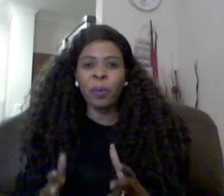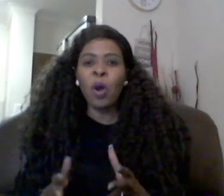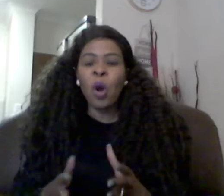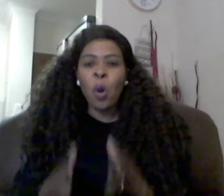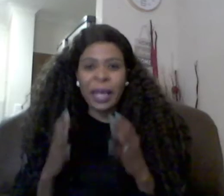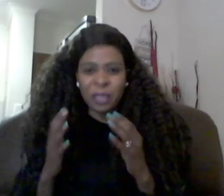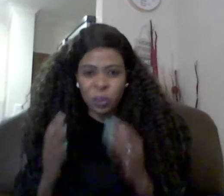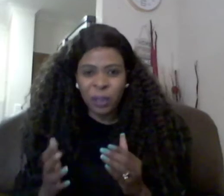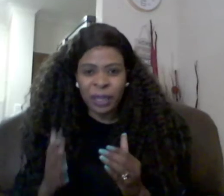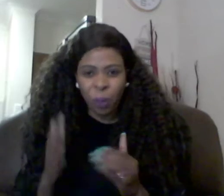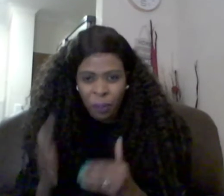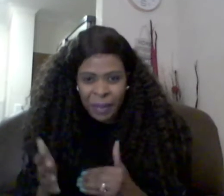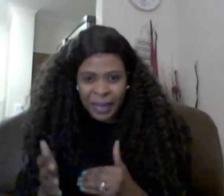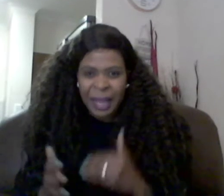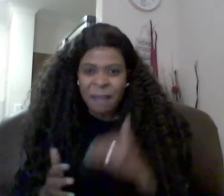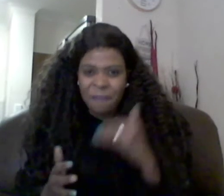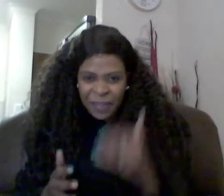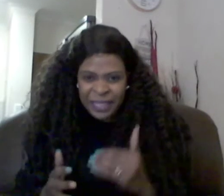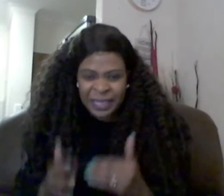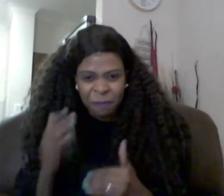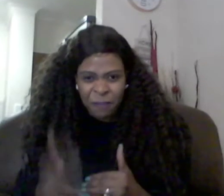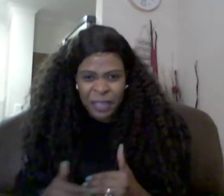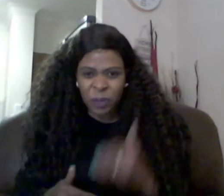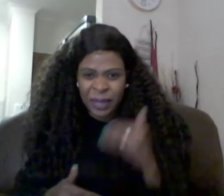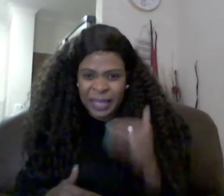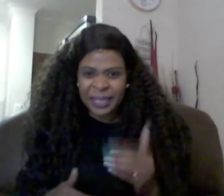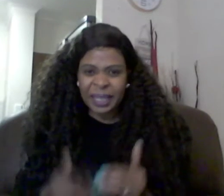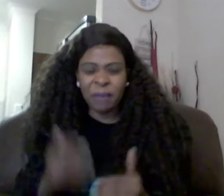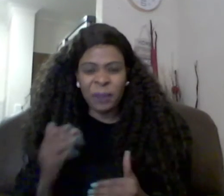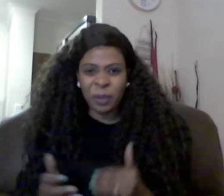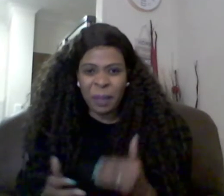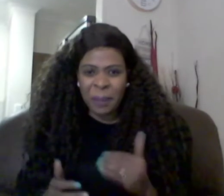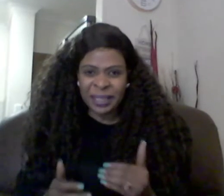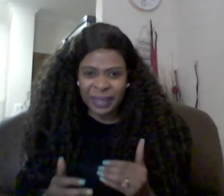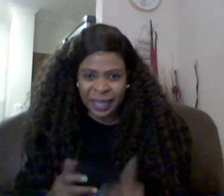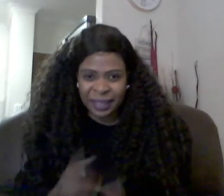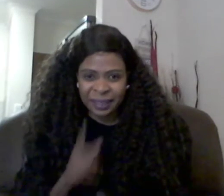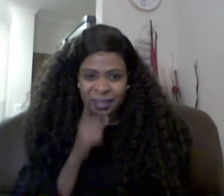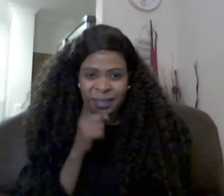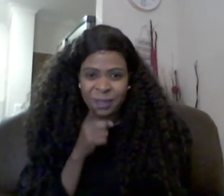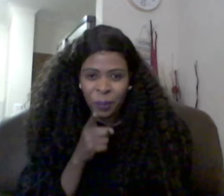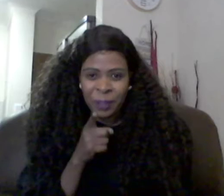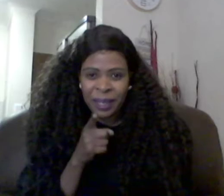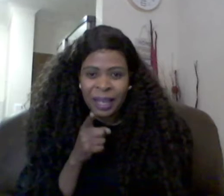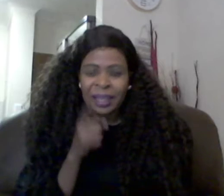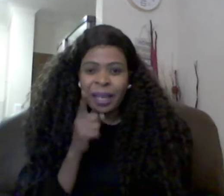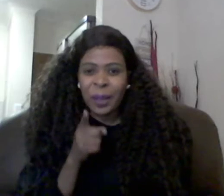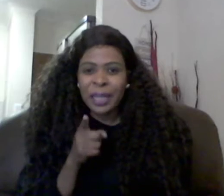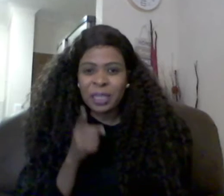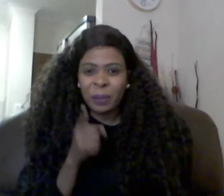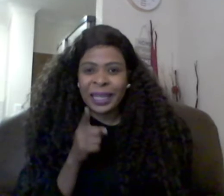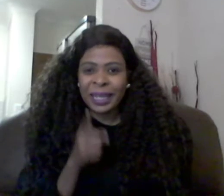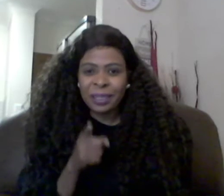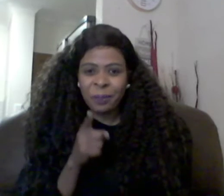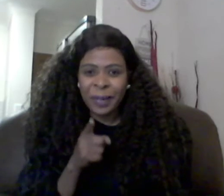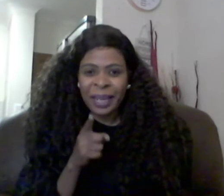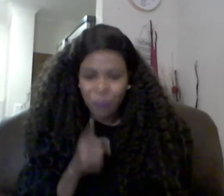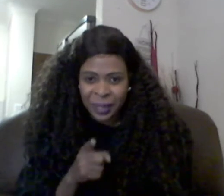who can spot a woman first thing first when they see that particular person they're like this is the woman that i want to spend the rest of my life with